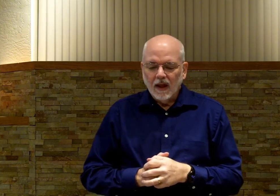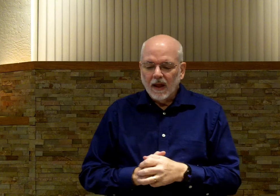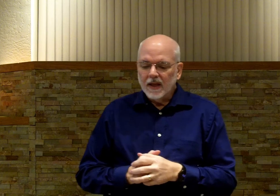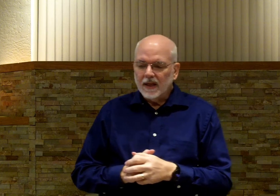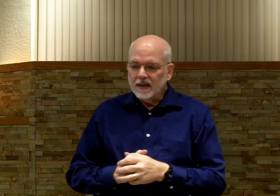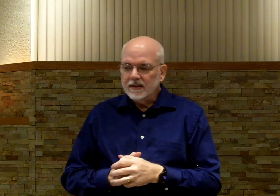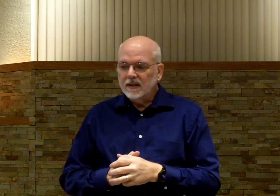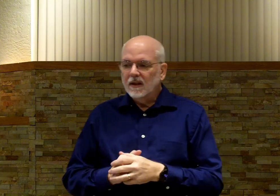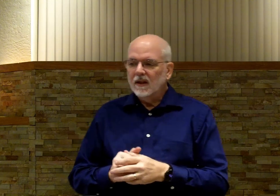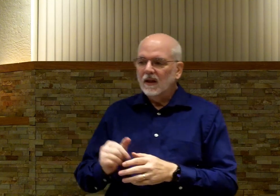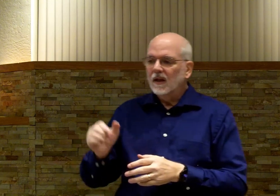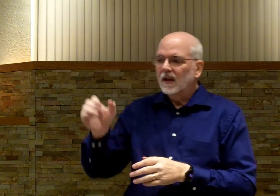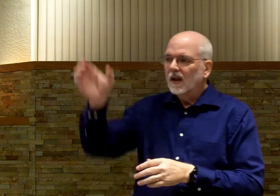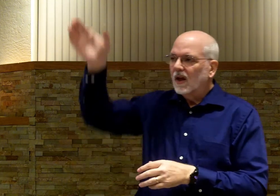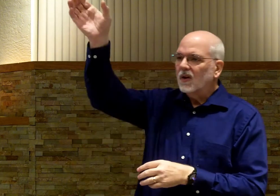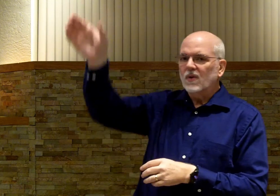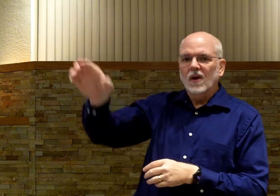It is. A cross.